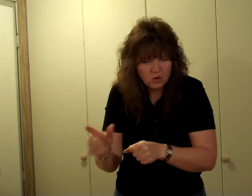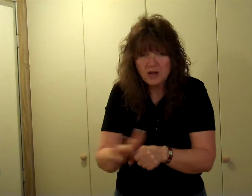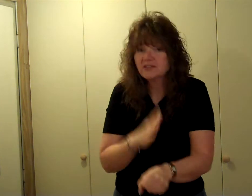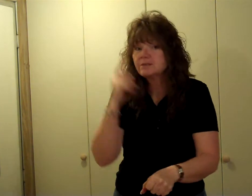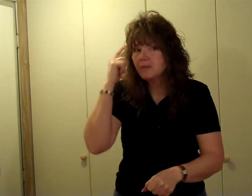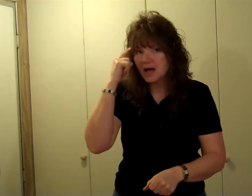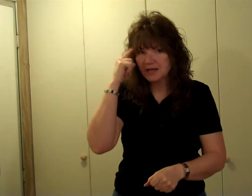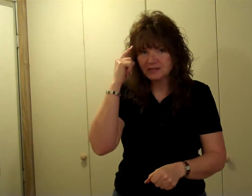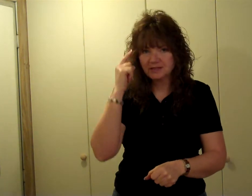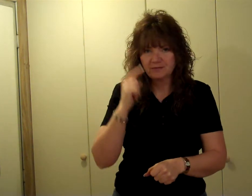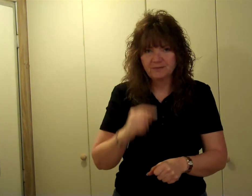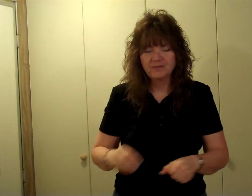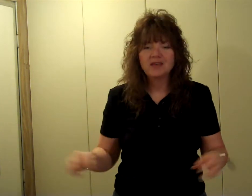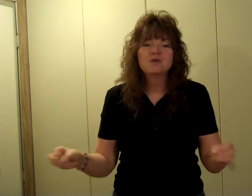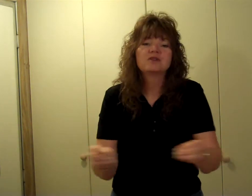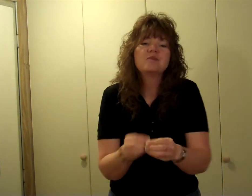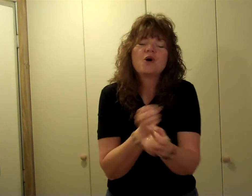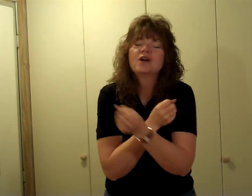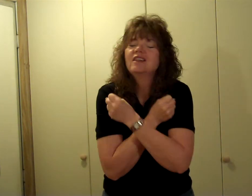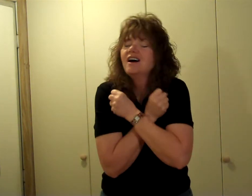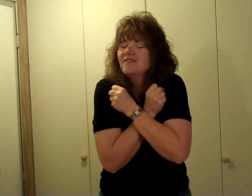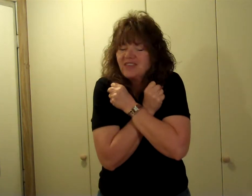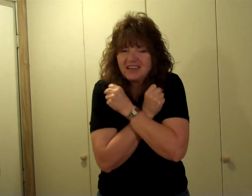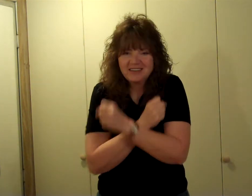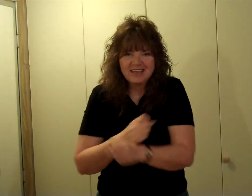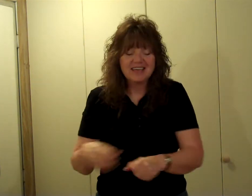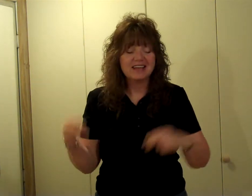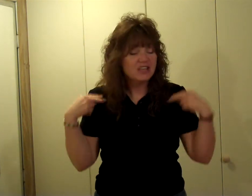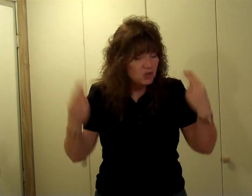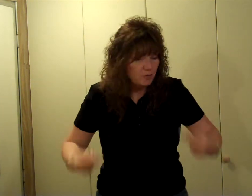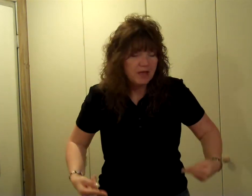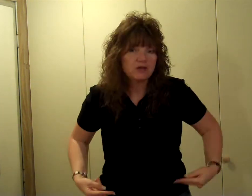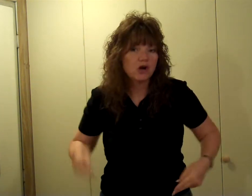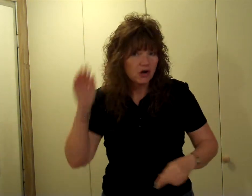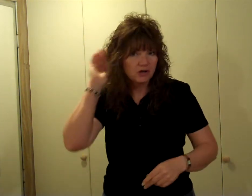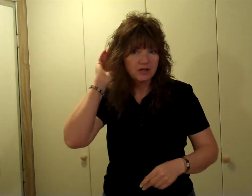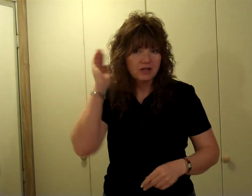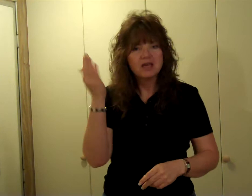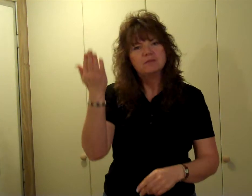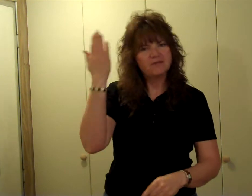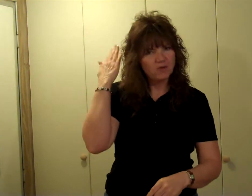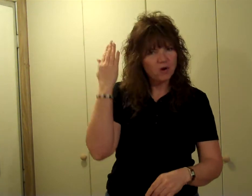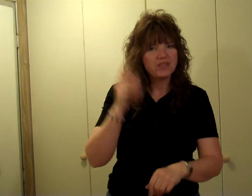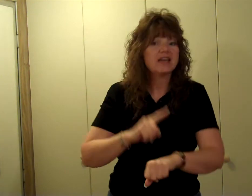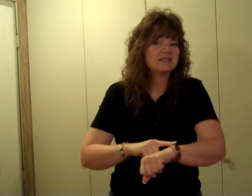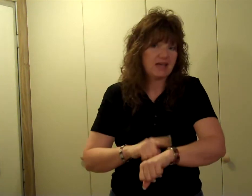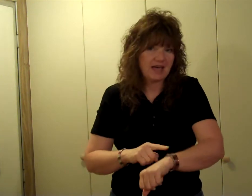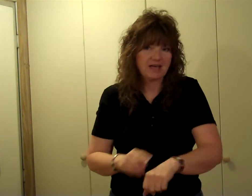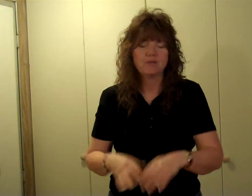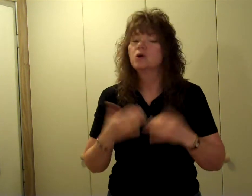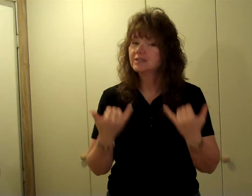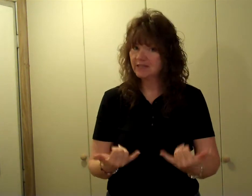of his mind. And with more love than any human number, before that time forces.